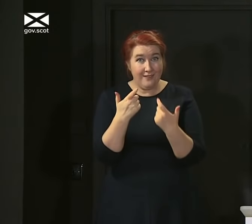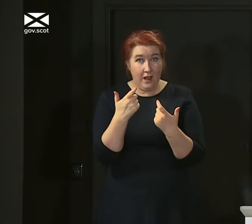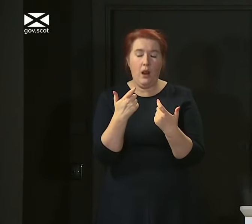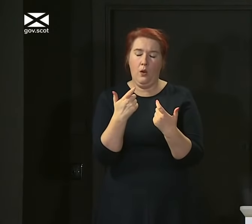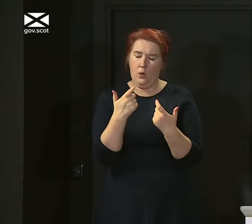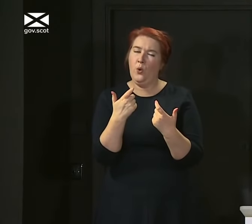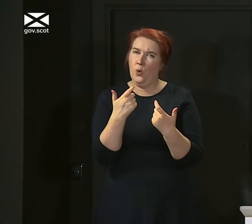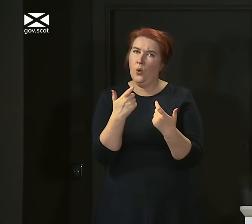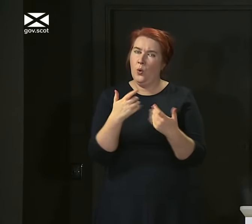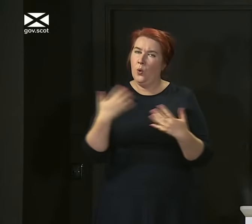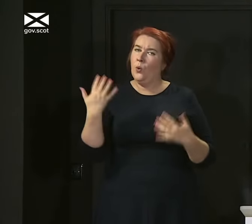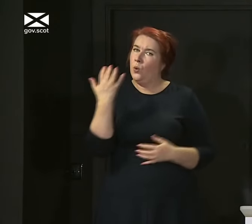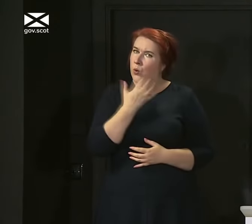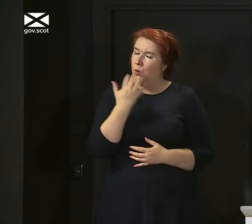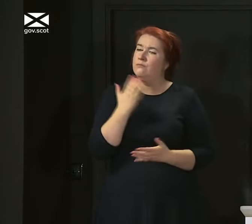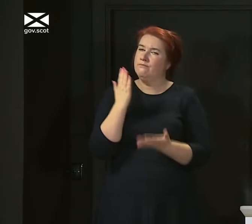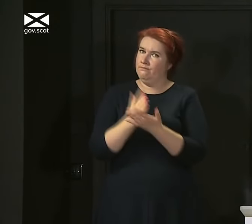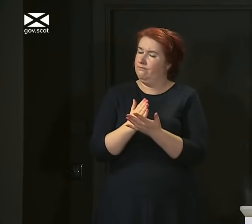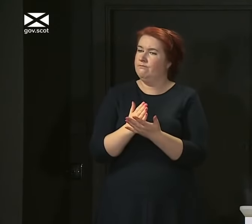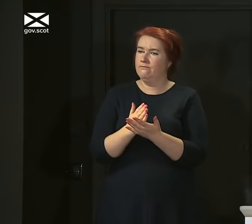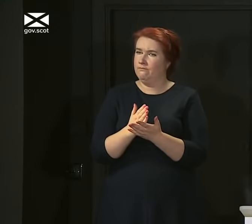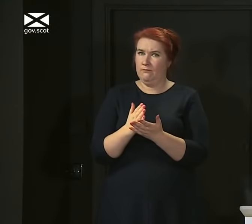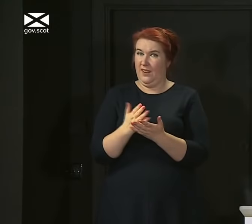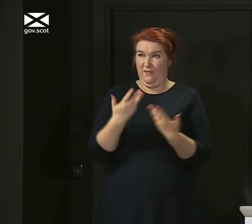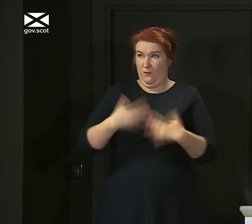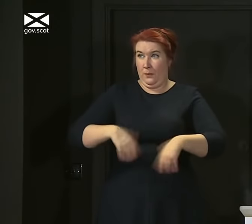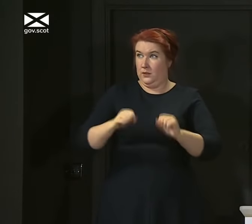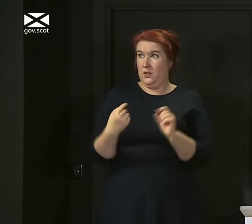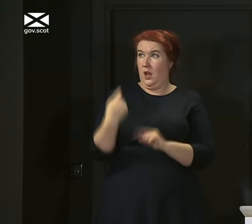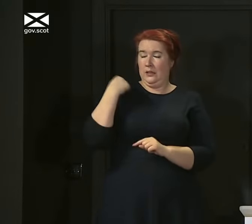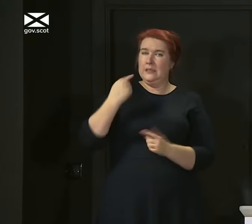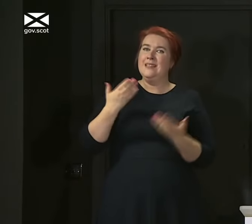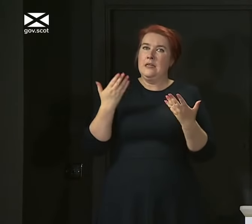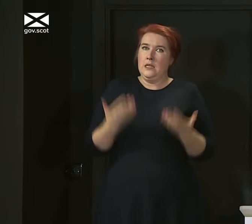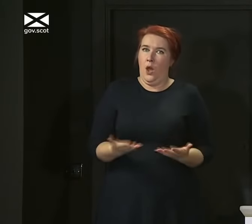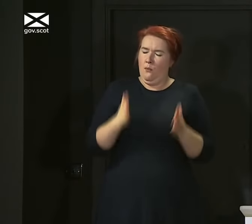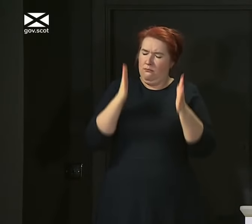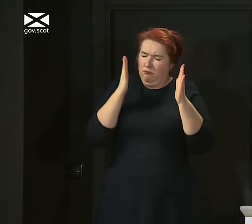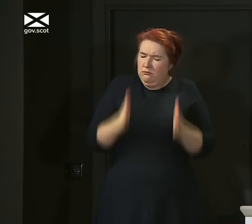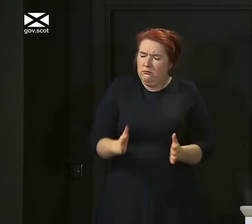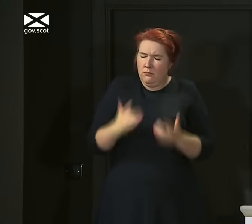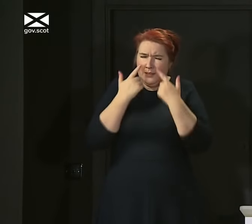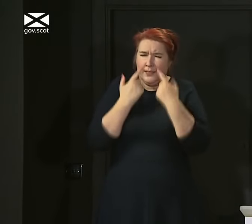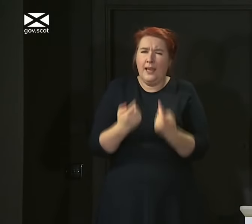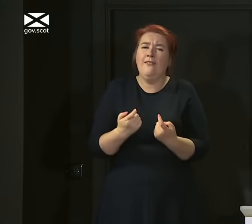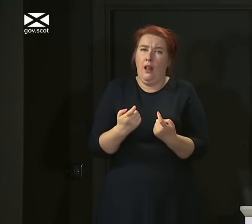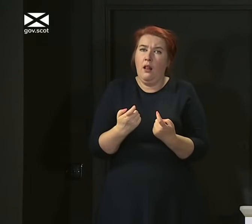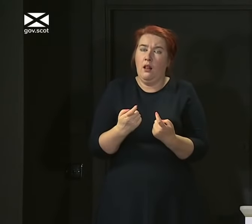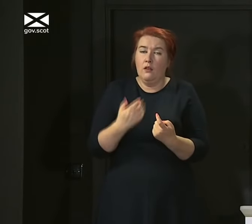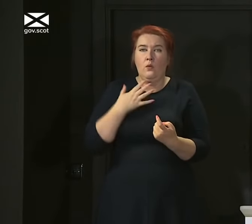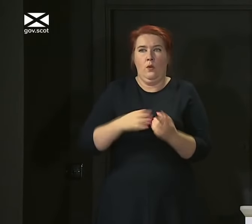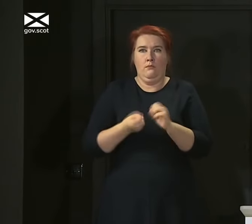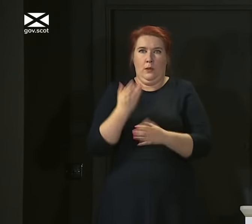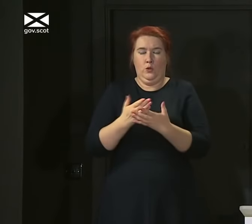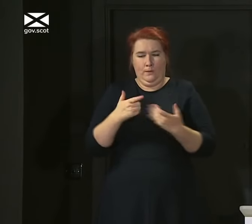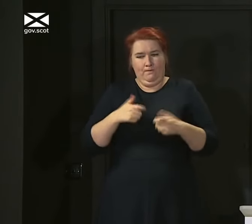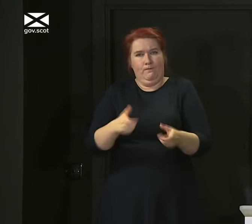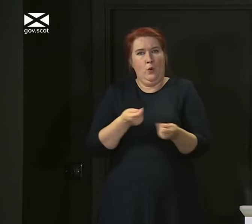obvious than it has been probably since the outset of this pandemic, if we are to keep it under control.